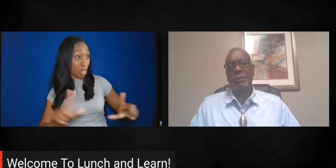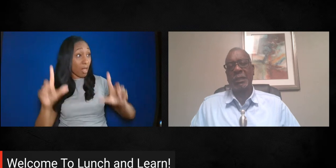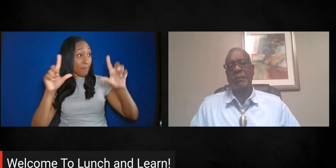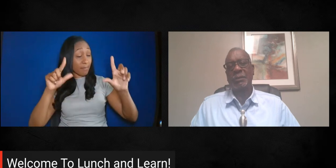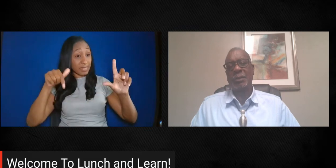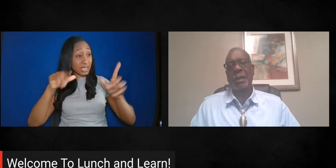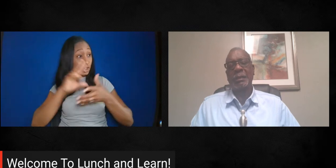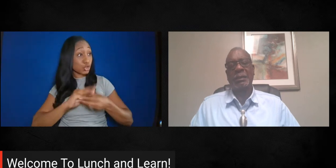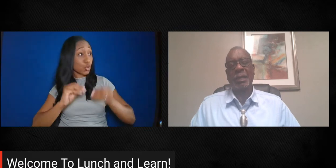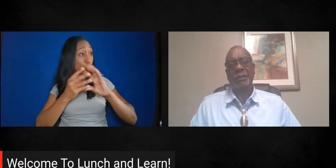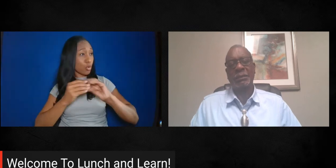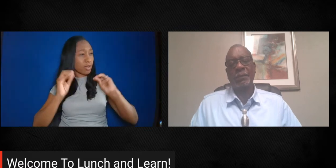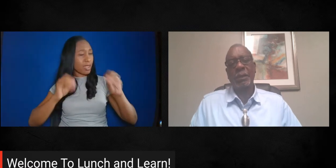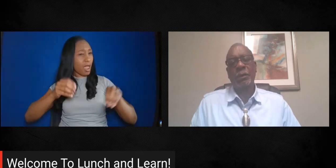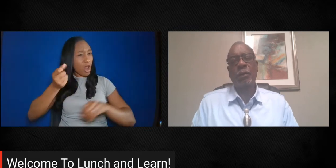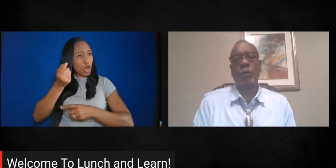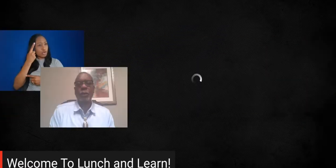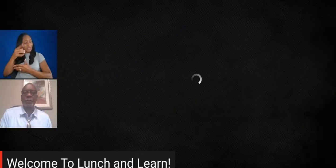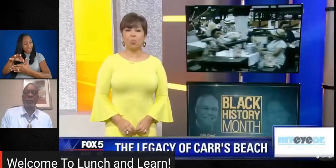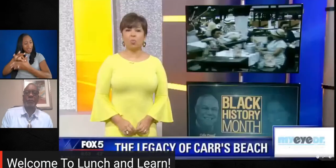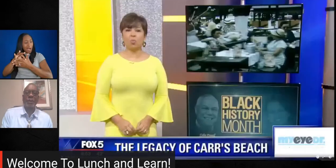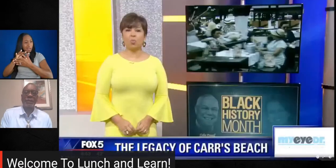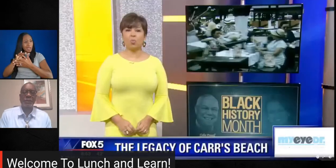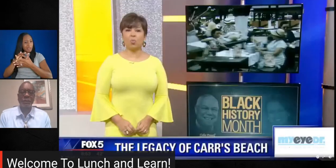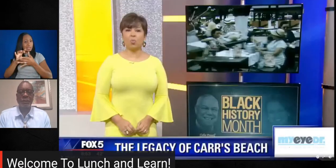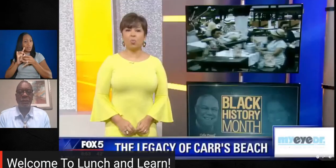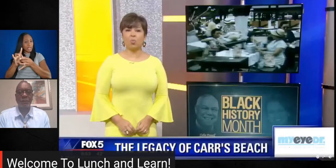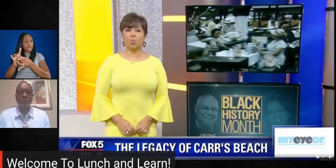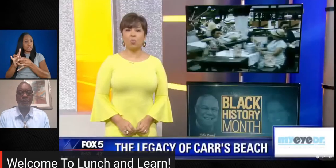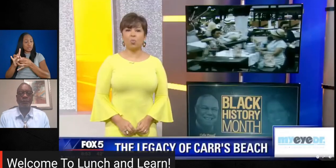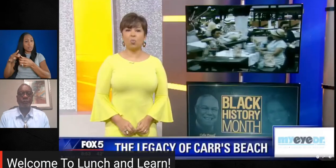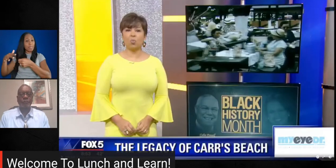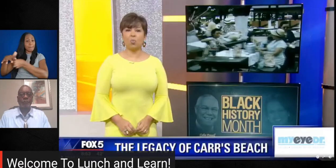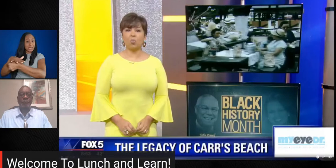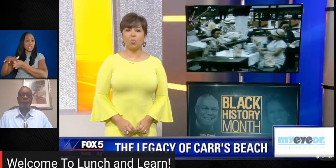just to give some context on the beaches.